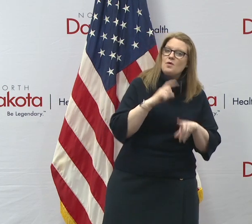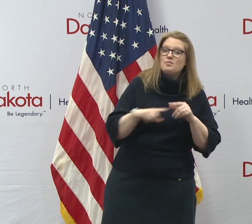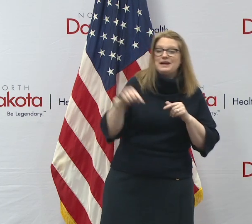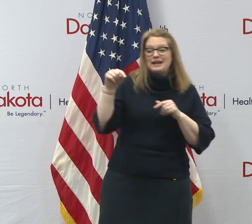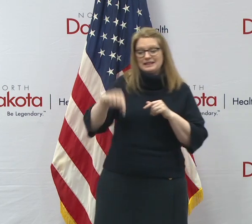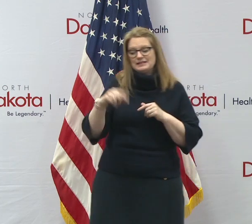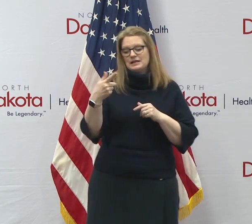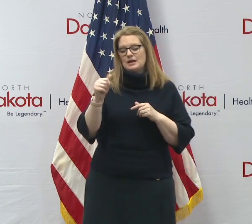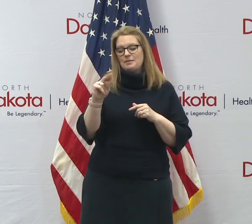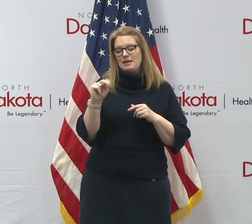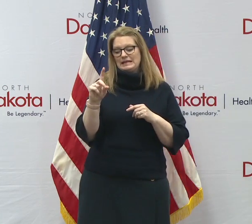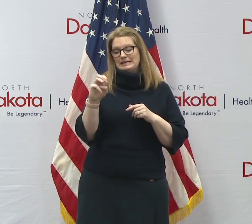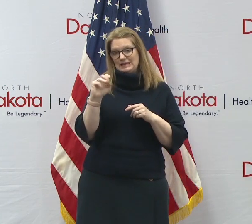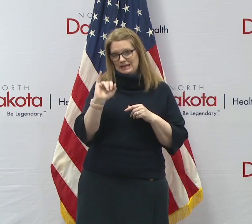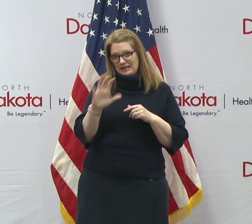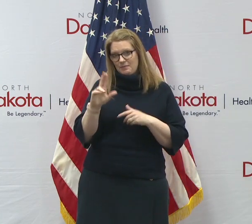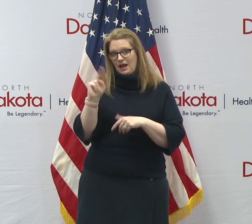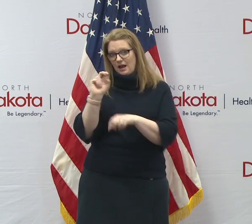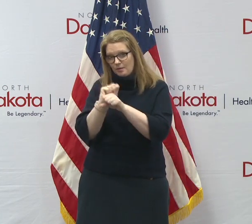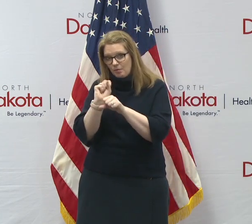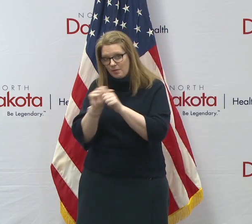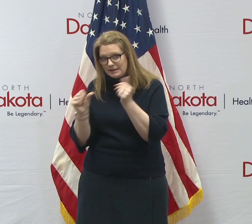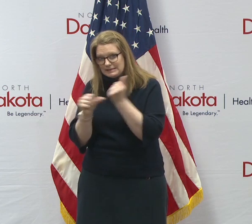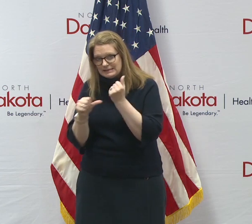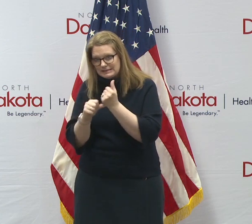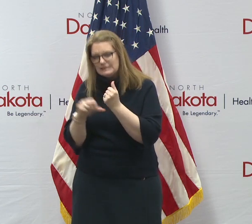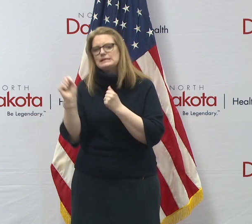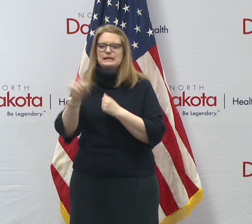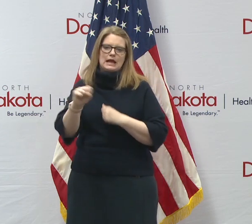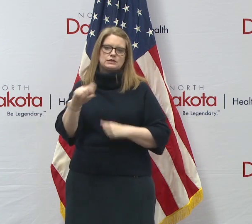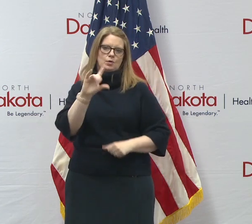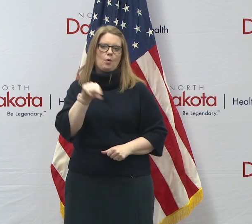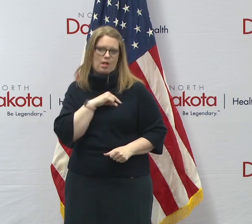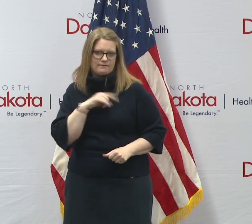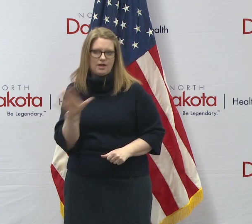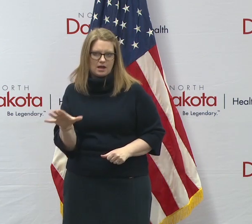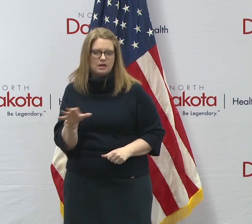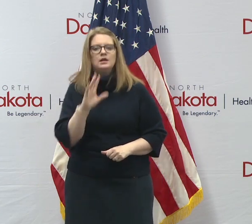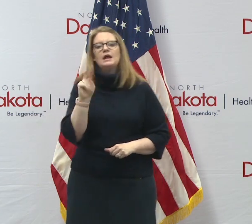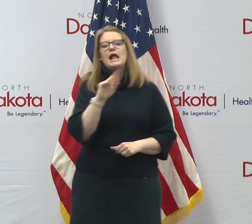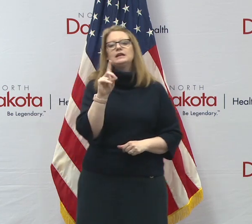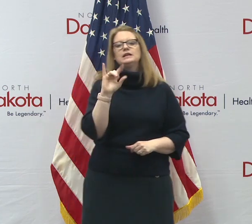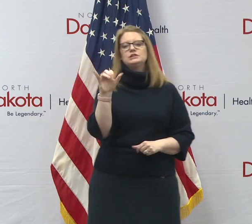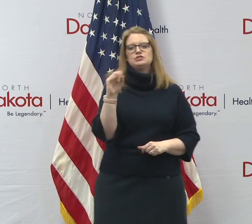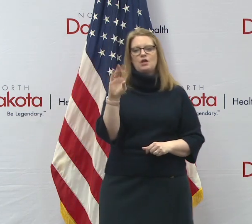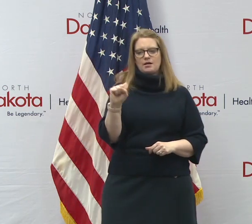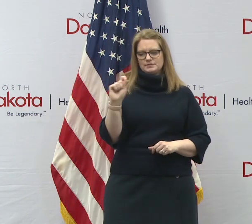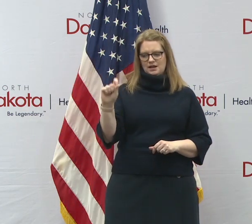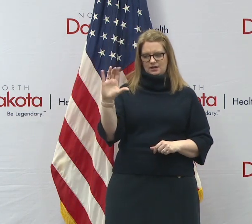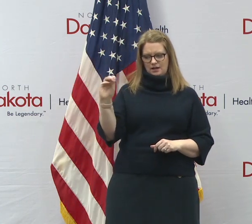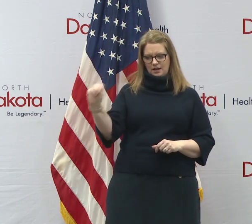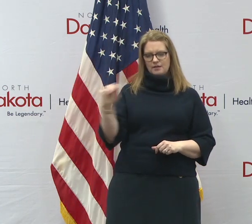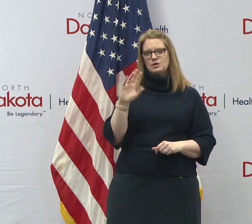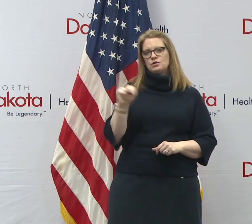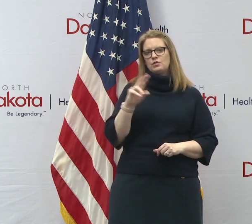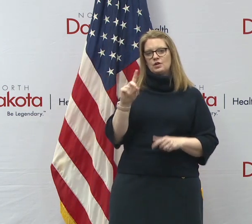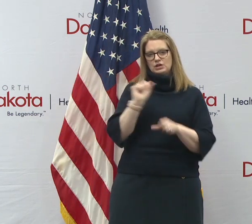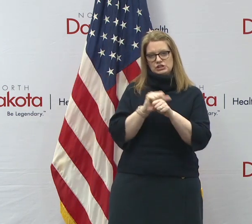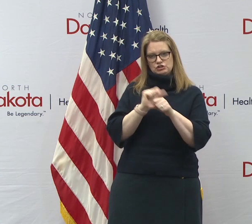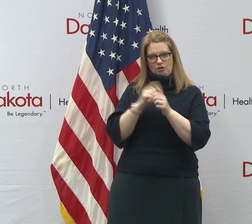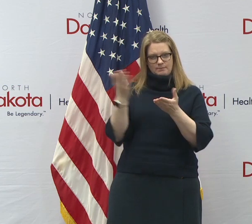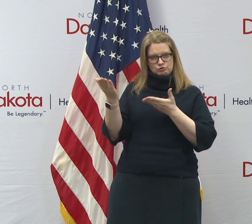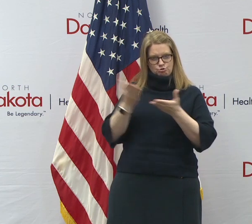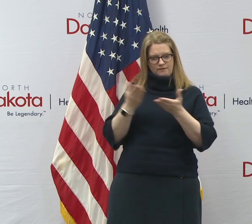pandemic unemployment assistance. Uh, also, uh, go to, uh, ndjobs.com North Dakota job service.